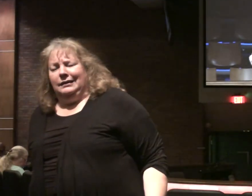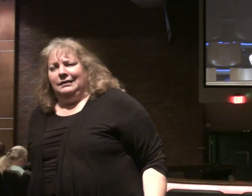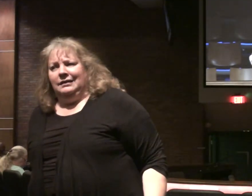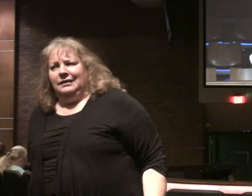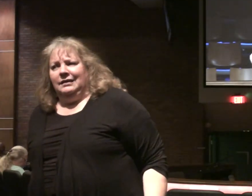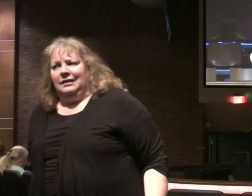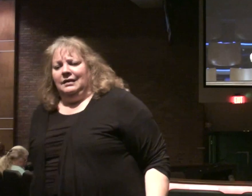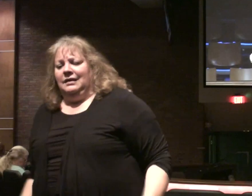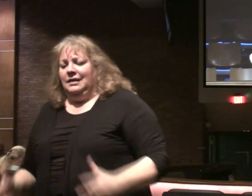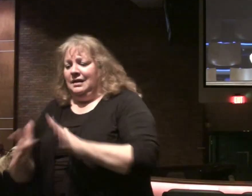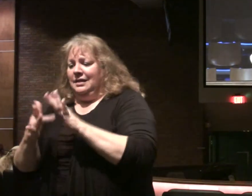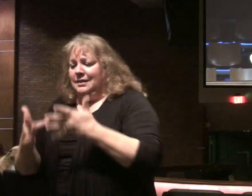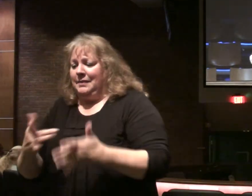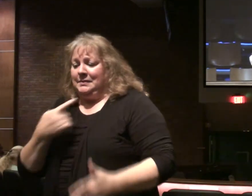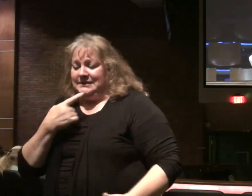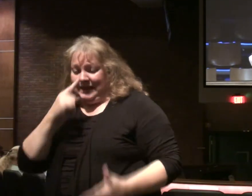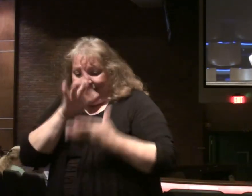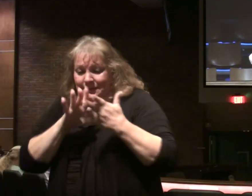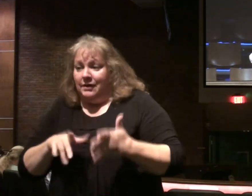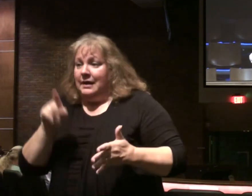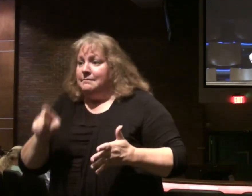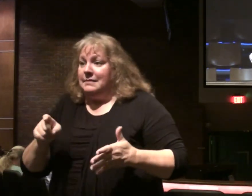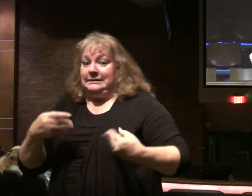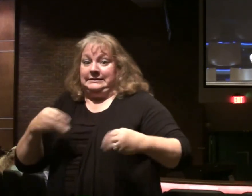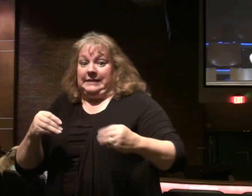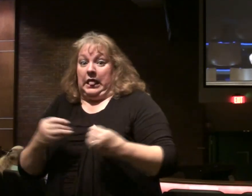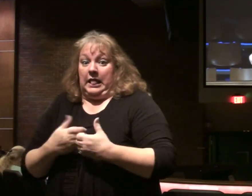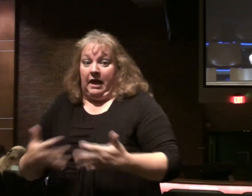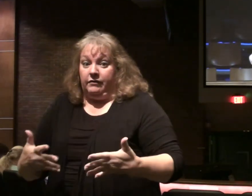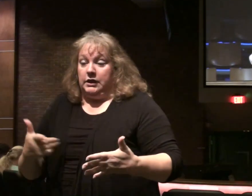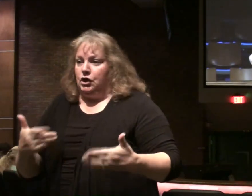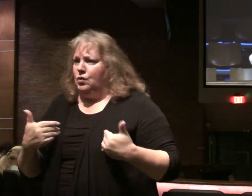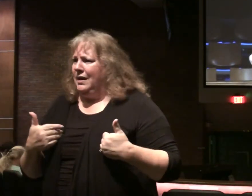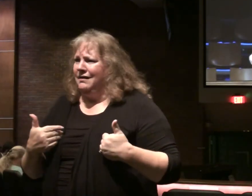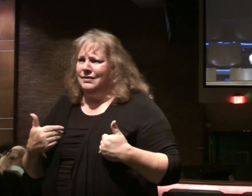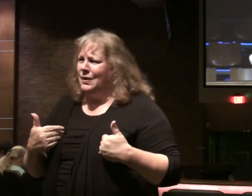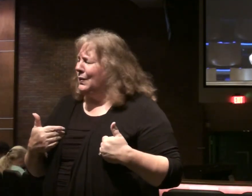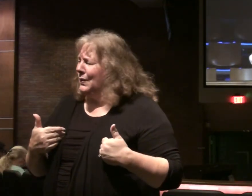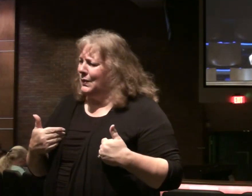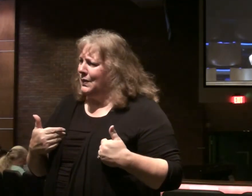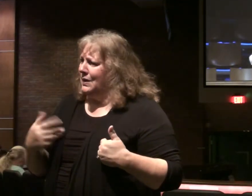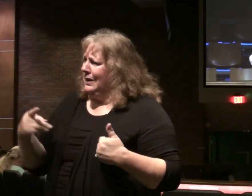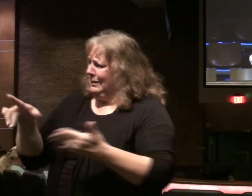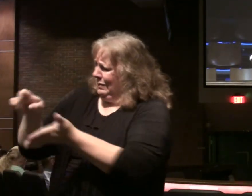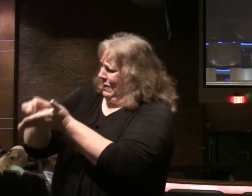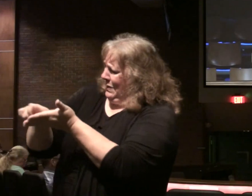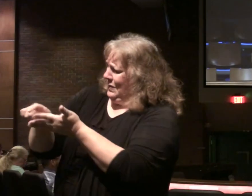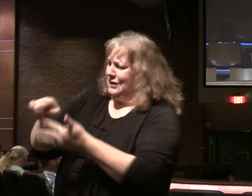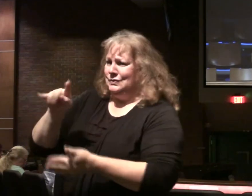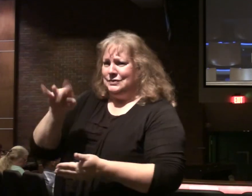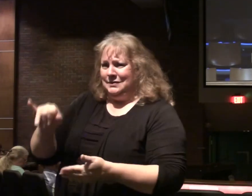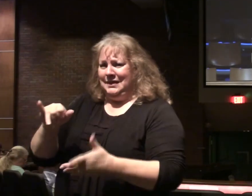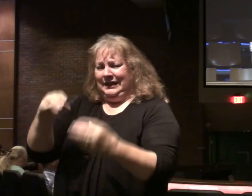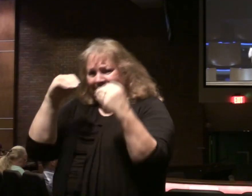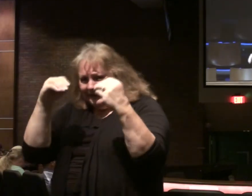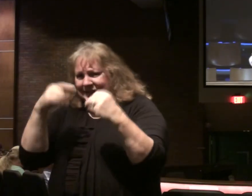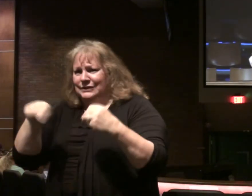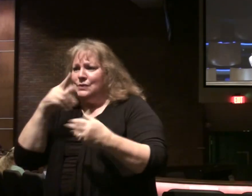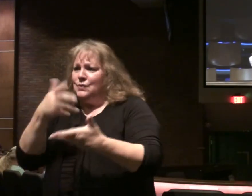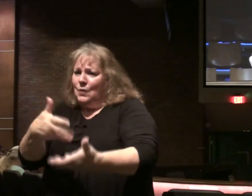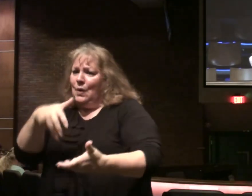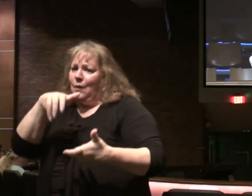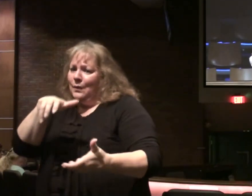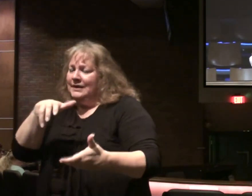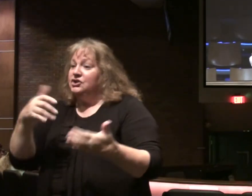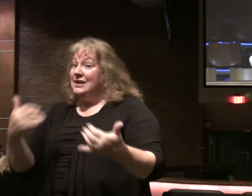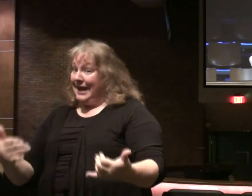I don't think the Bible ever tells the believer that they have to sell everything they have. Paul writes to Timothy and tells them, instruct those who are rich